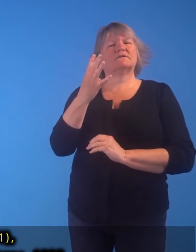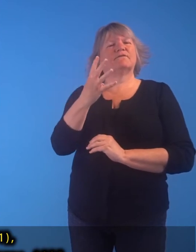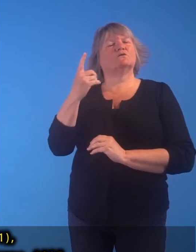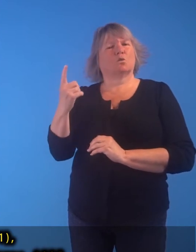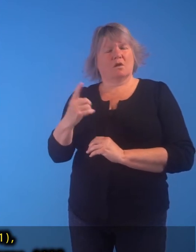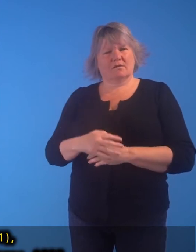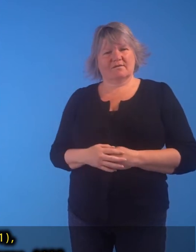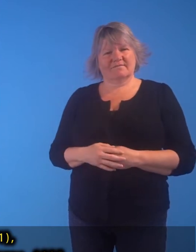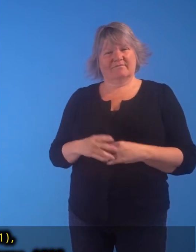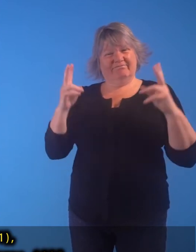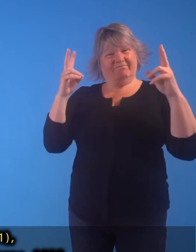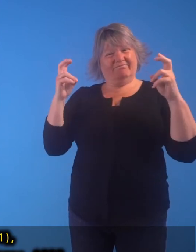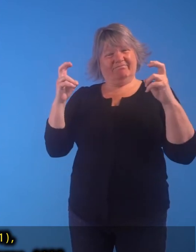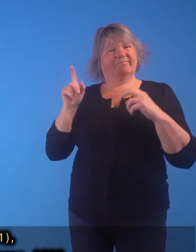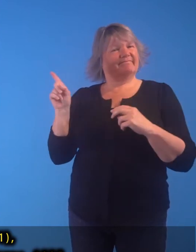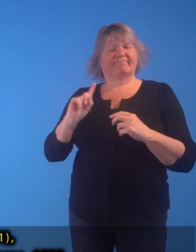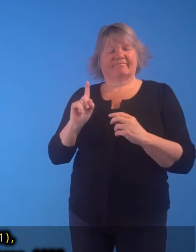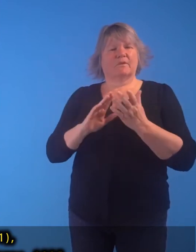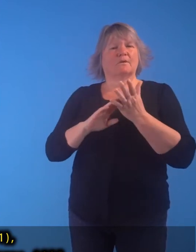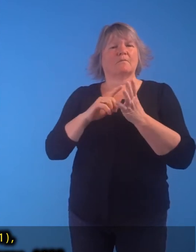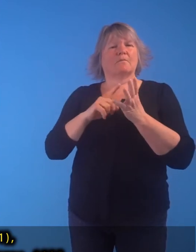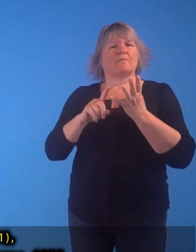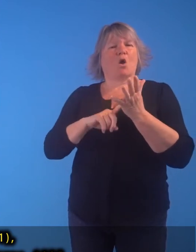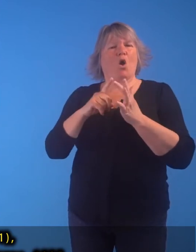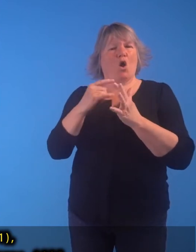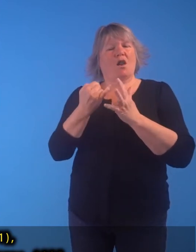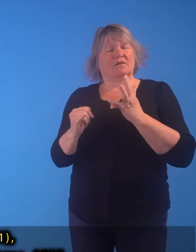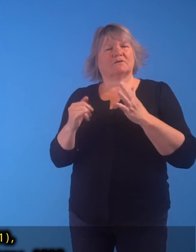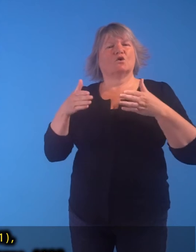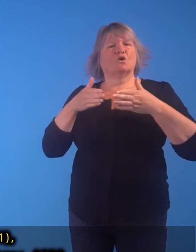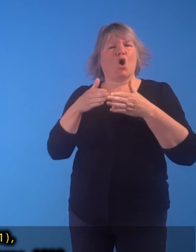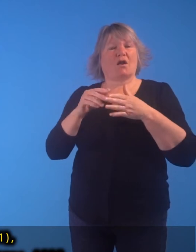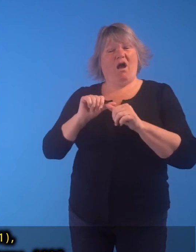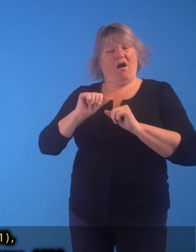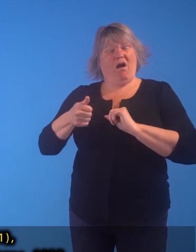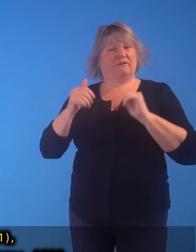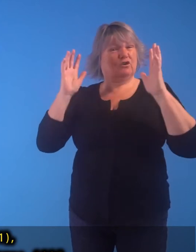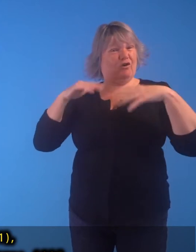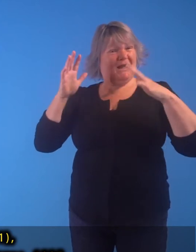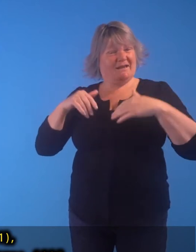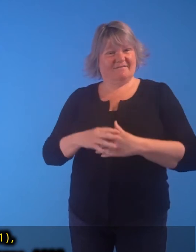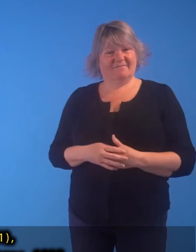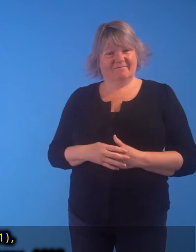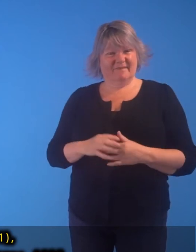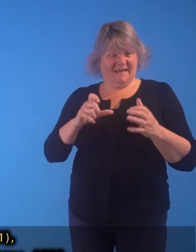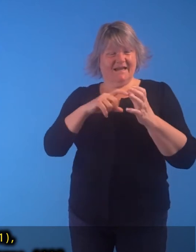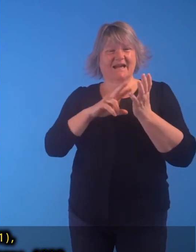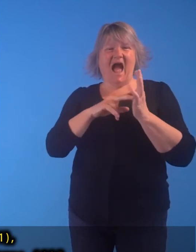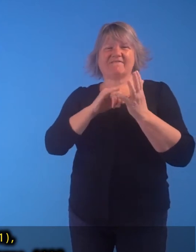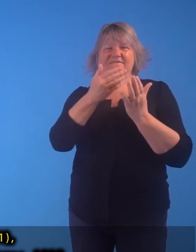Mall's Corner After Rain, Oil on Canvas, 1925